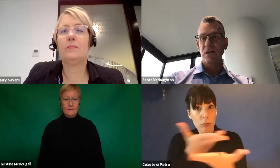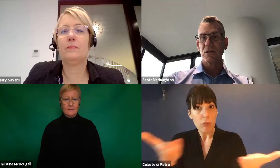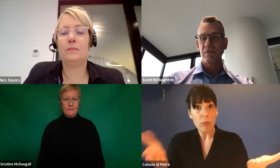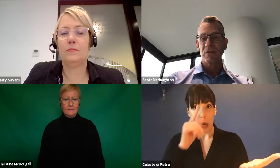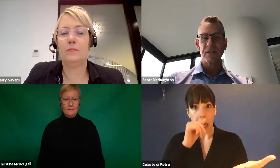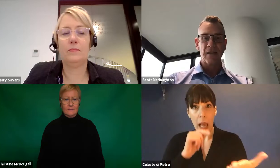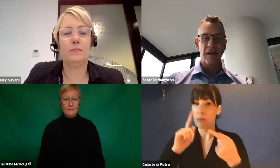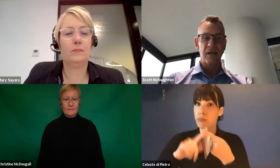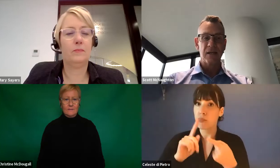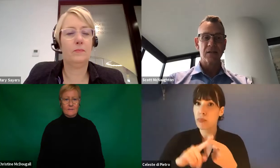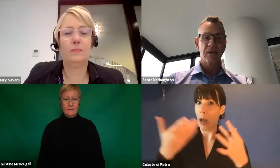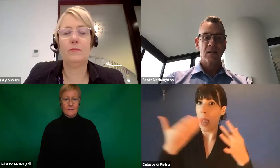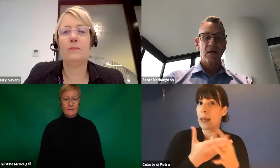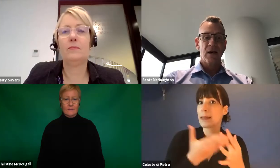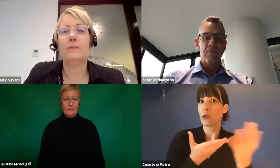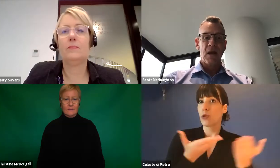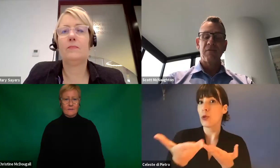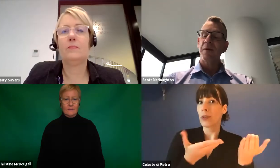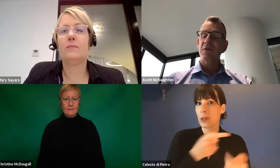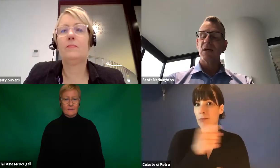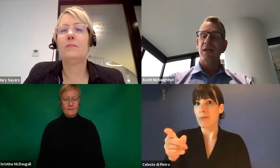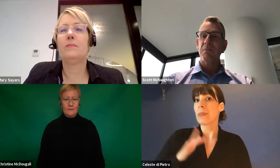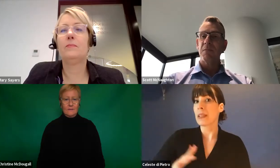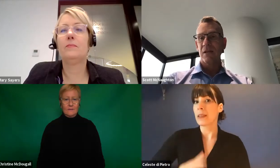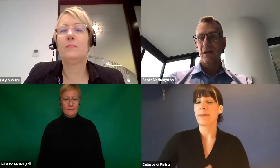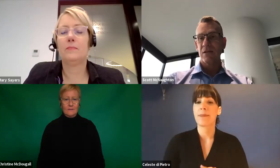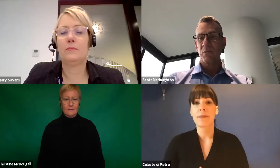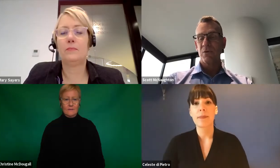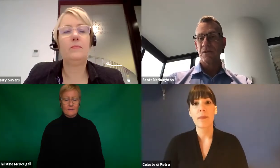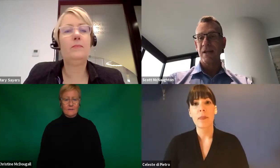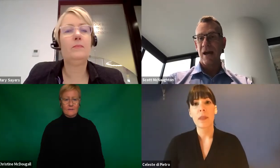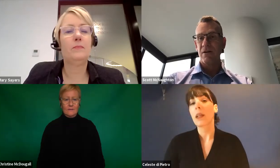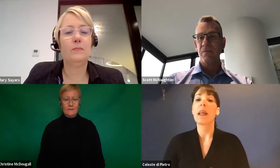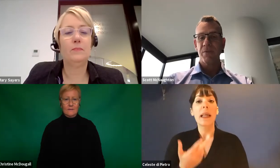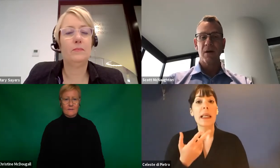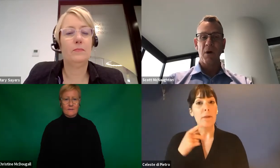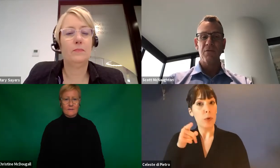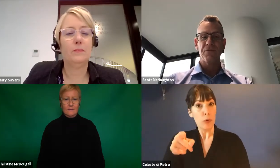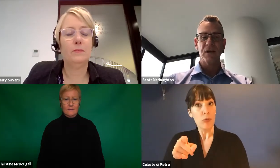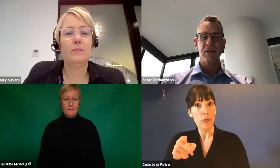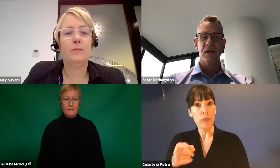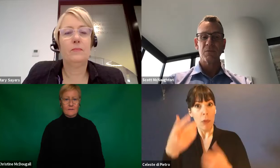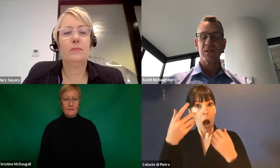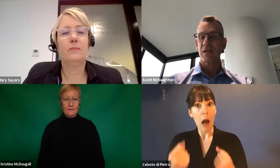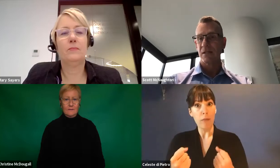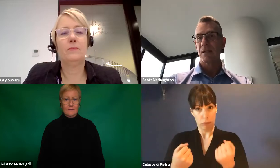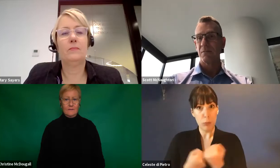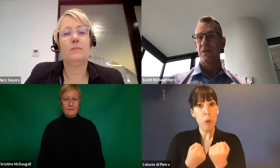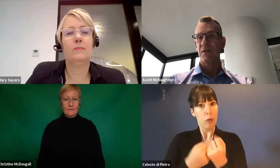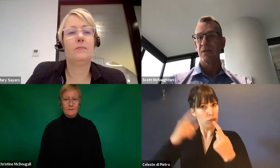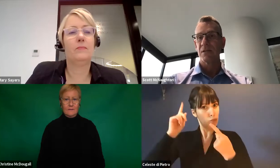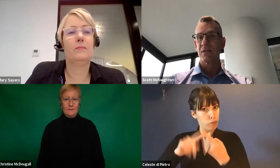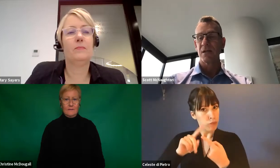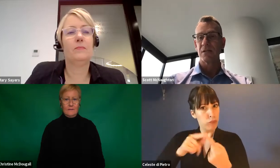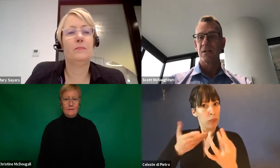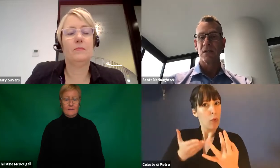disability services that they need. And if people can keep getting their supports now, hopefully, and we're starting to see a